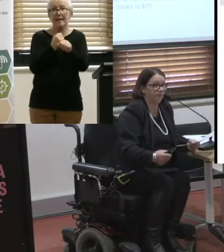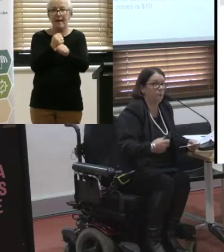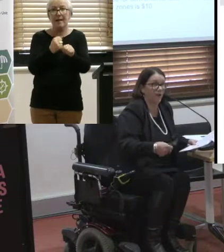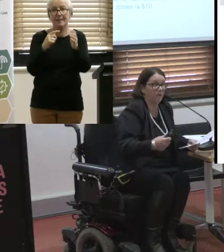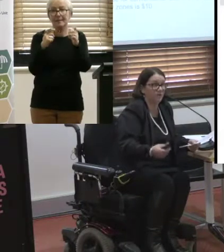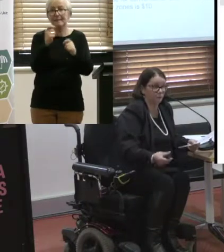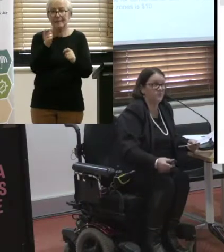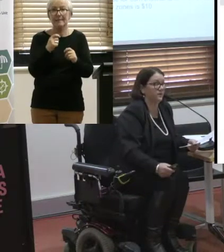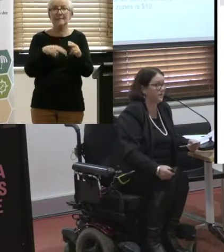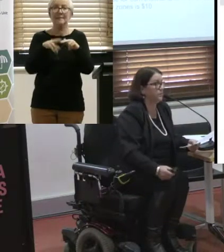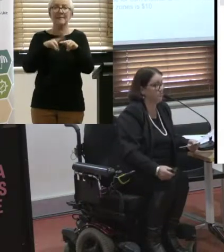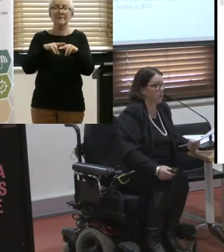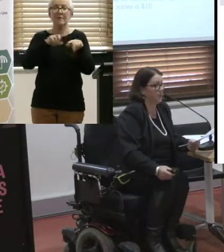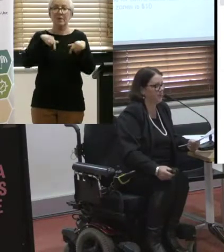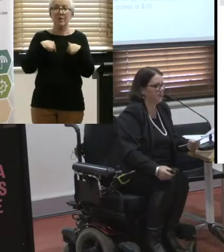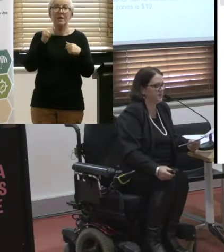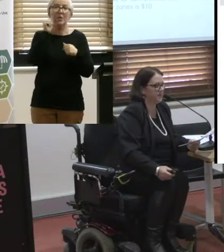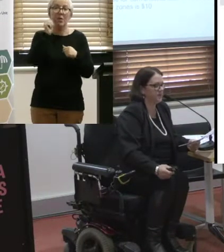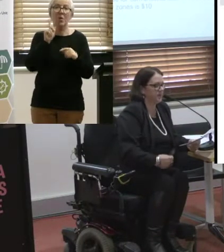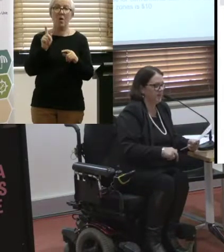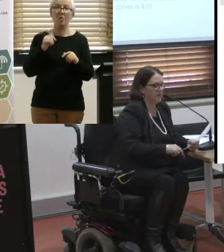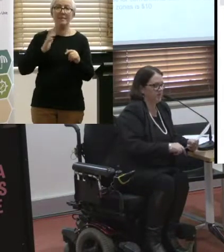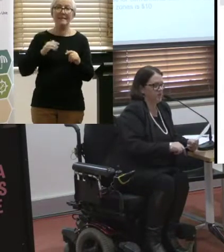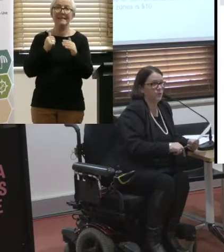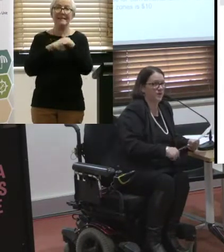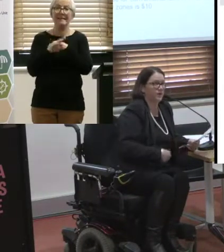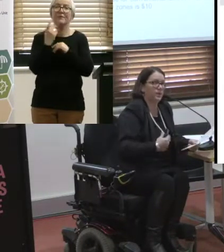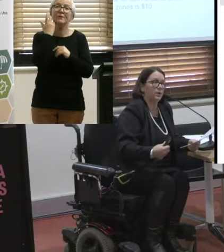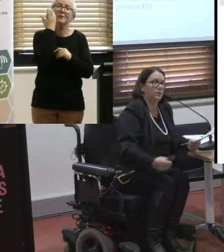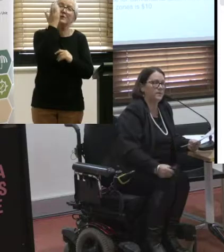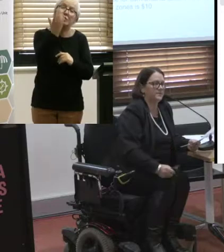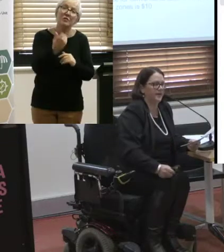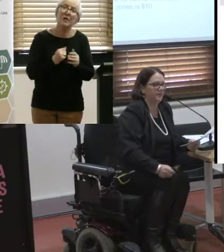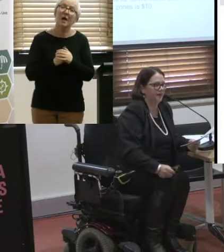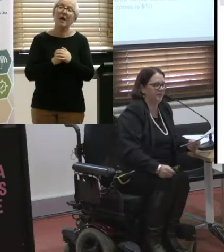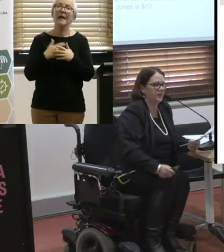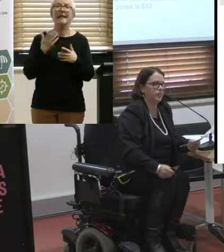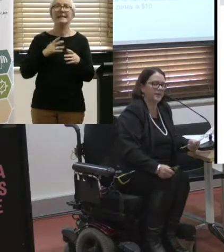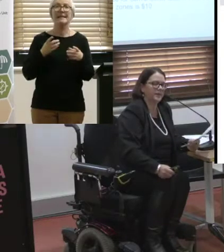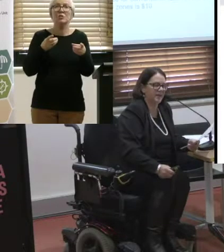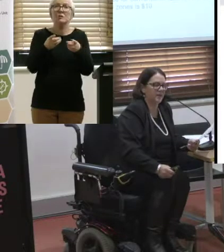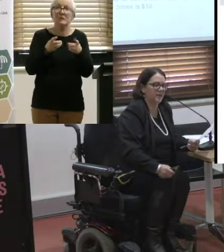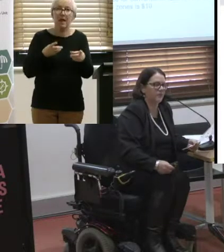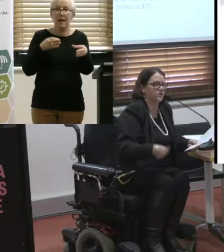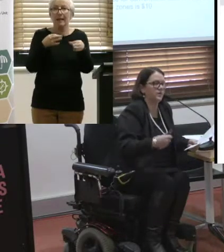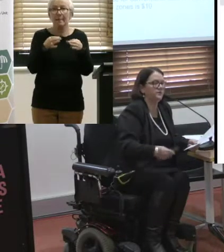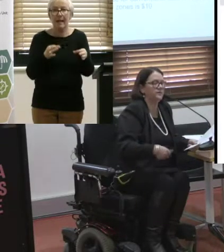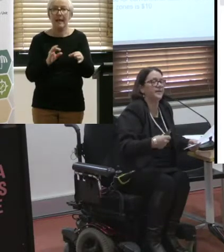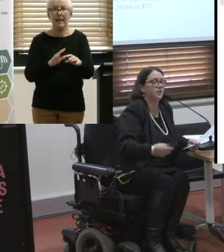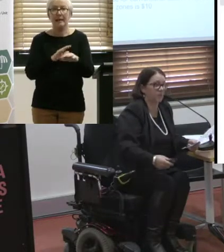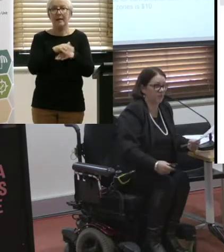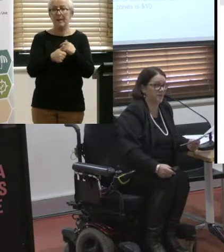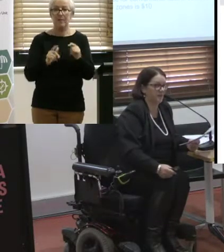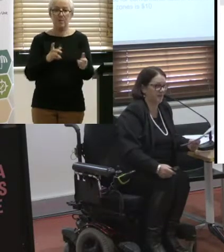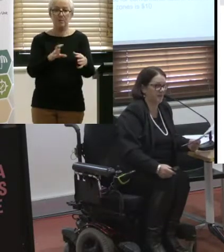aware of what the service is required. So that's a two-way street where we need to be making sure we're connected about what's relevant